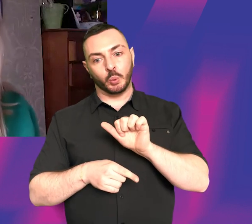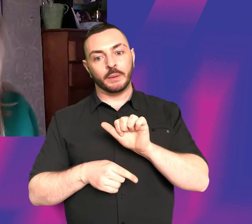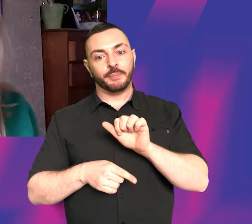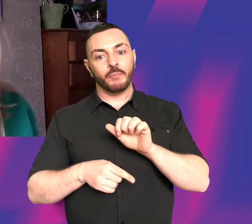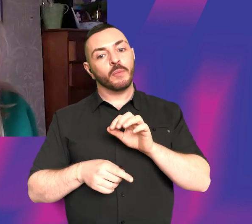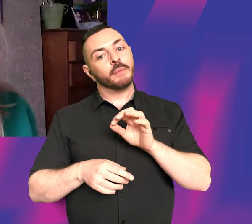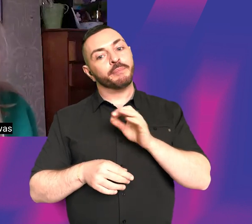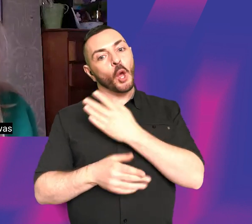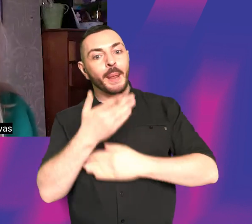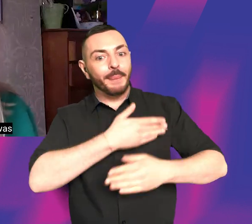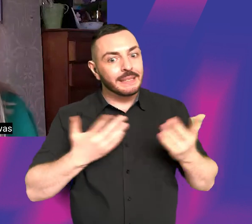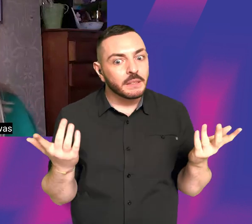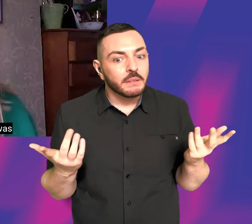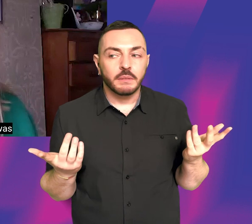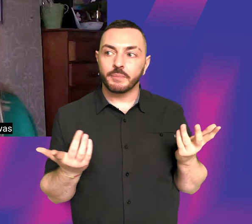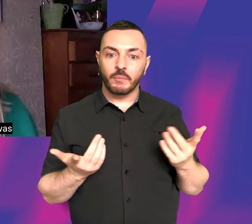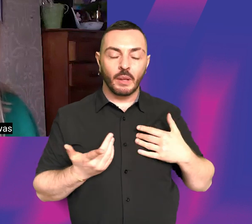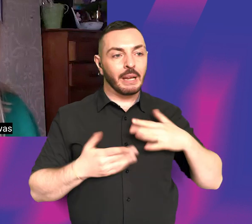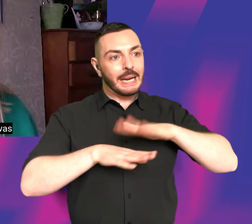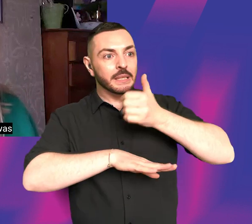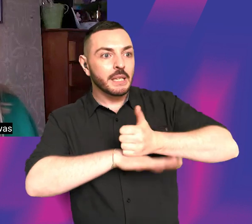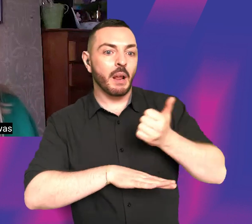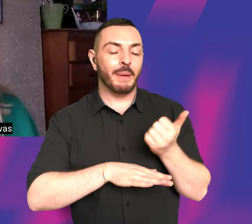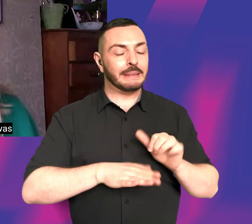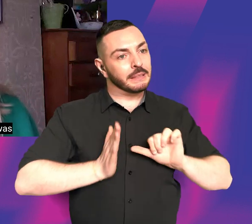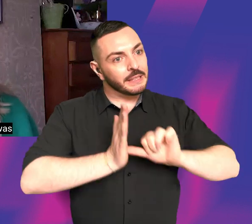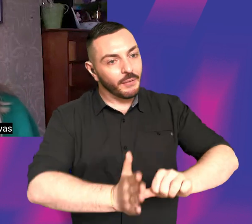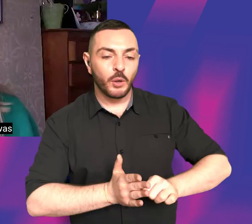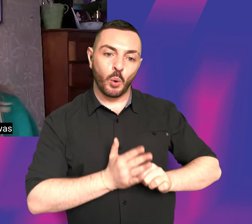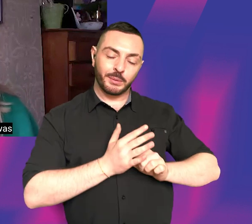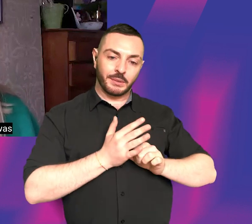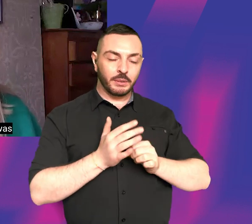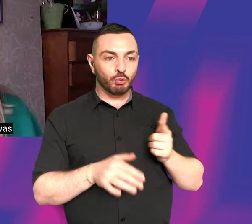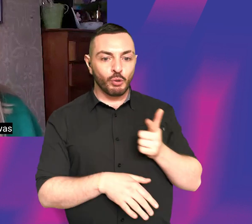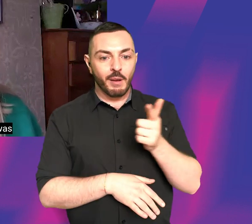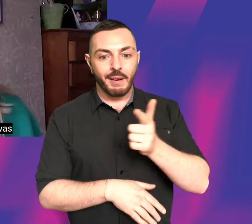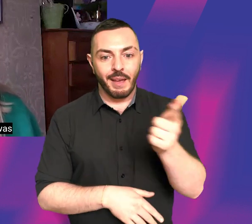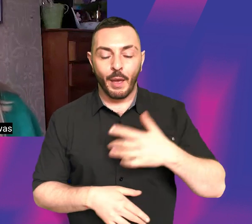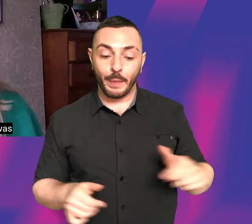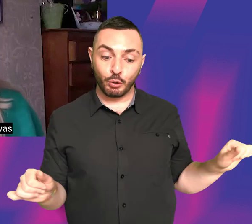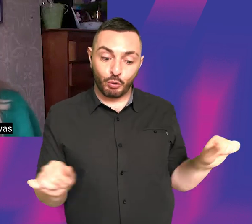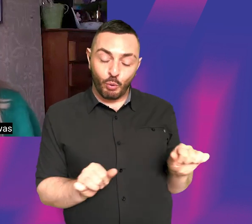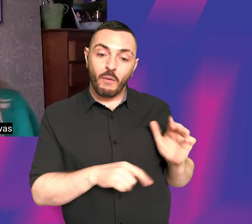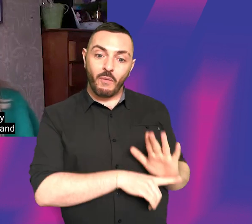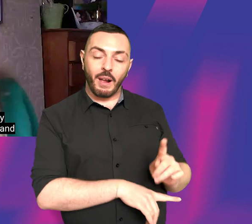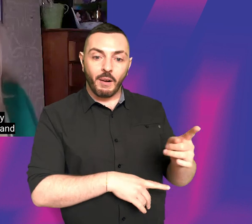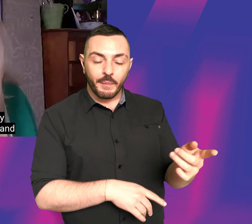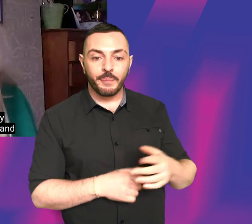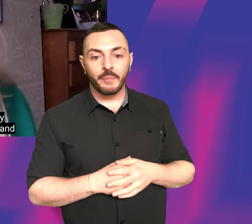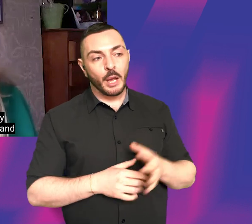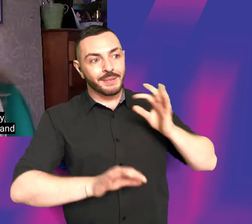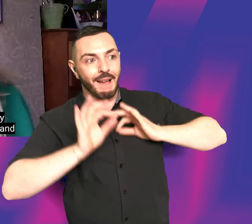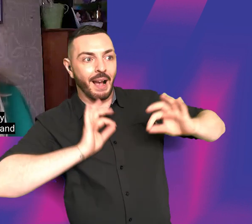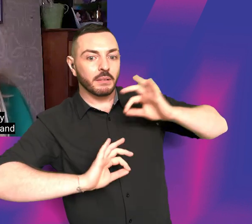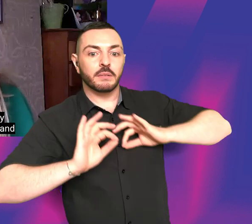particularly, I think I set myself up for quite a difficult journey because my short was, you know, it was actors